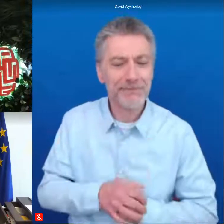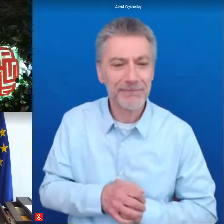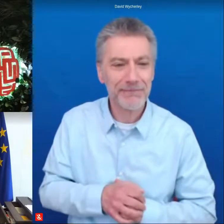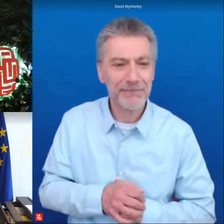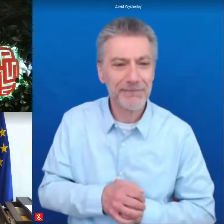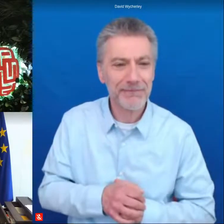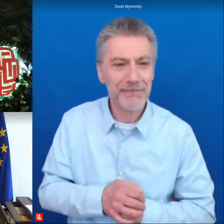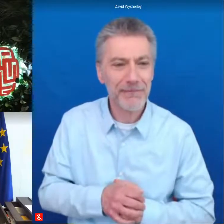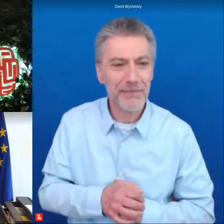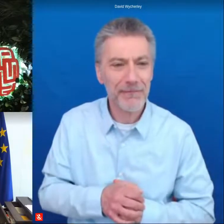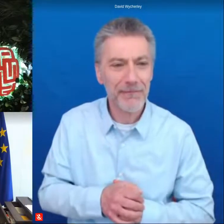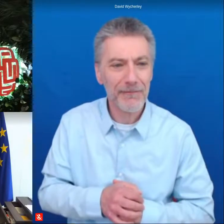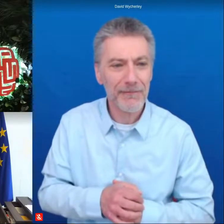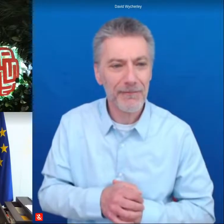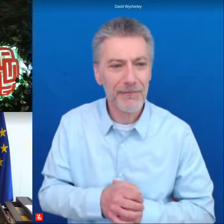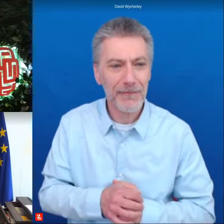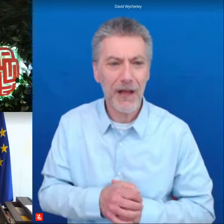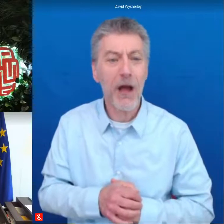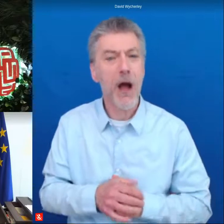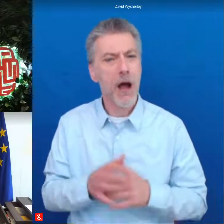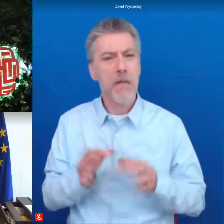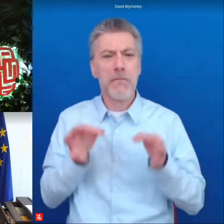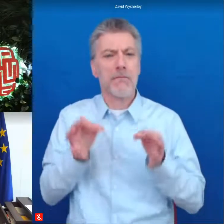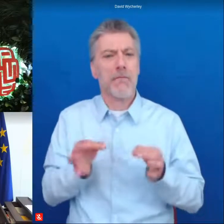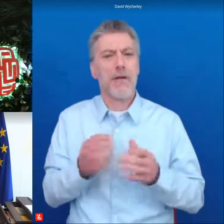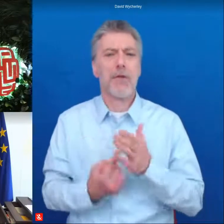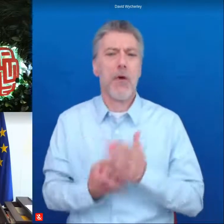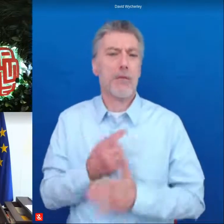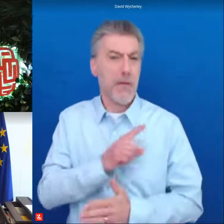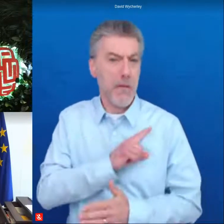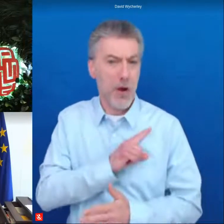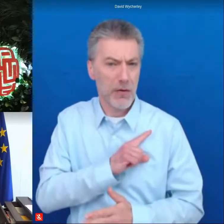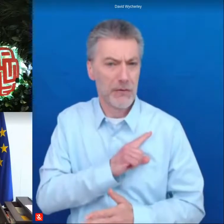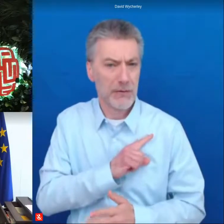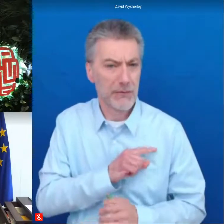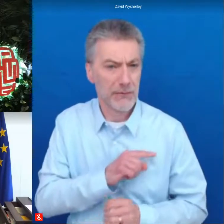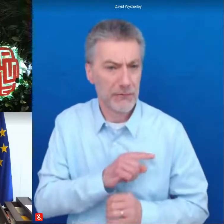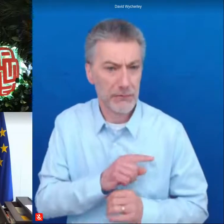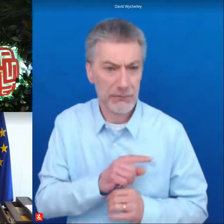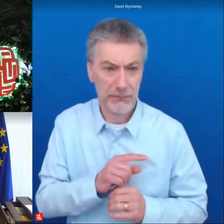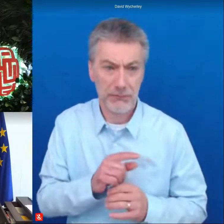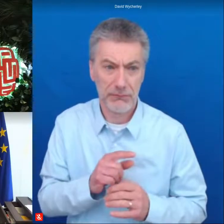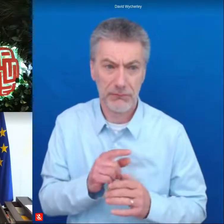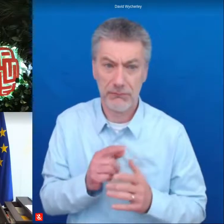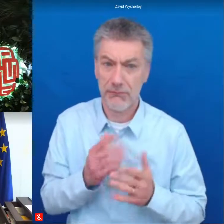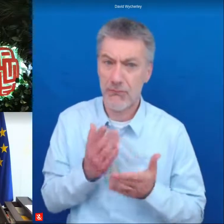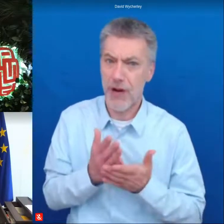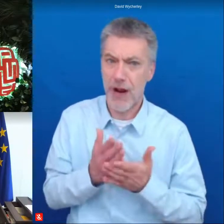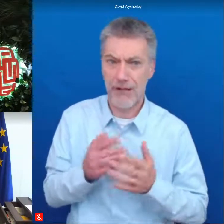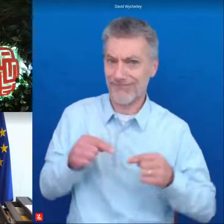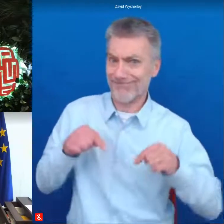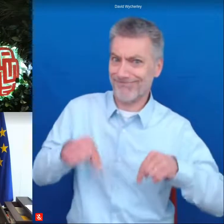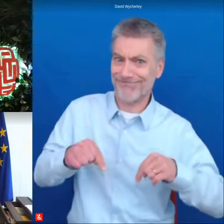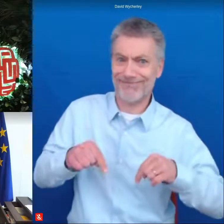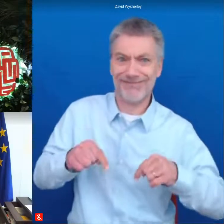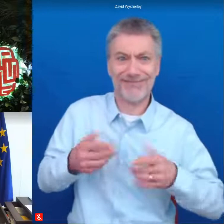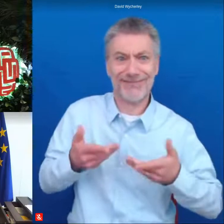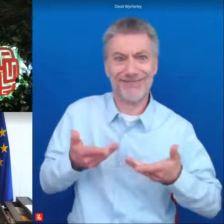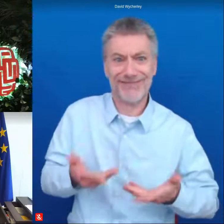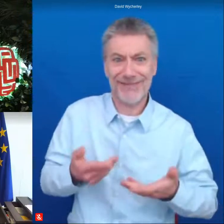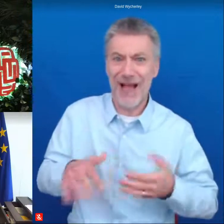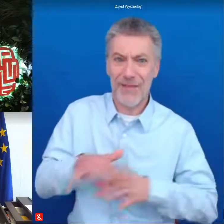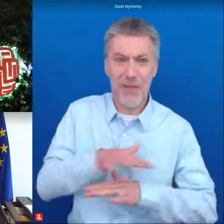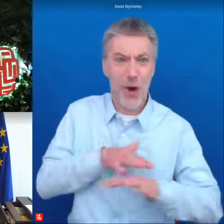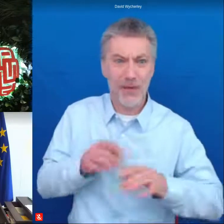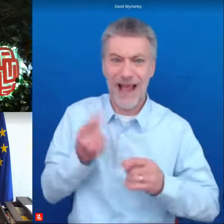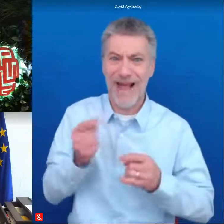why it is so timely because we live in in in transformational times naturally because of the